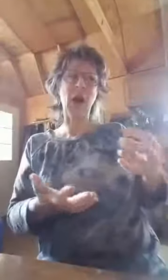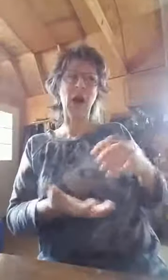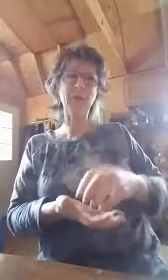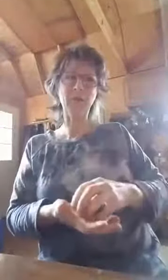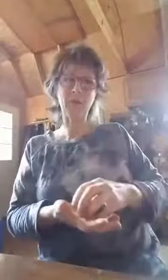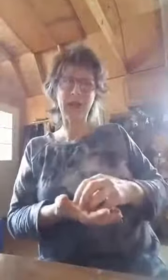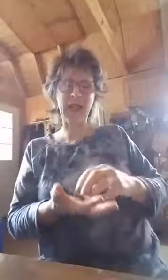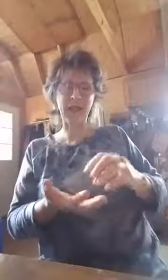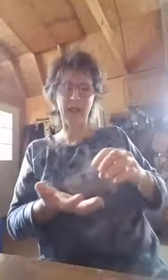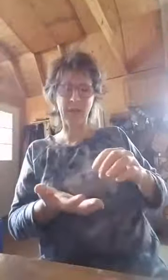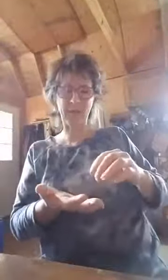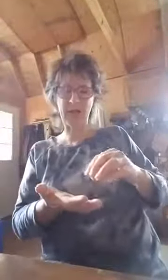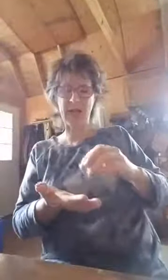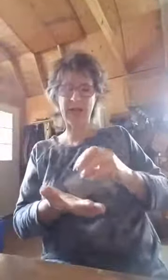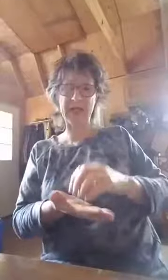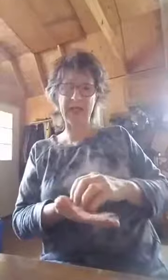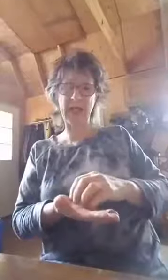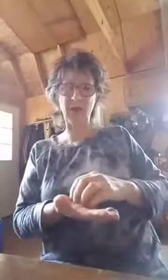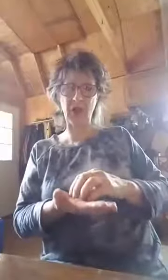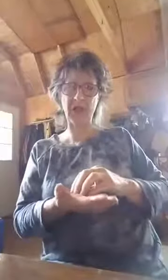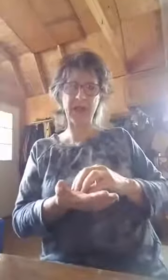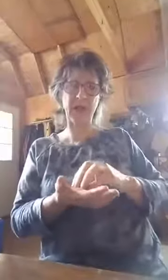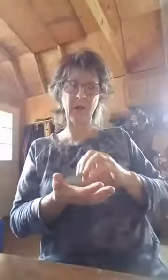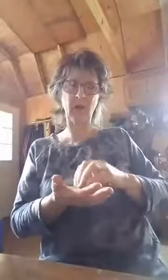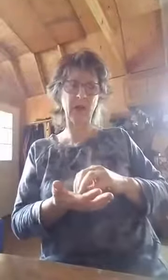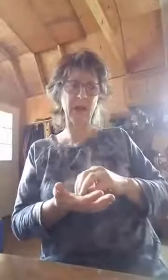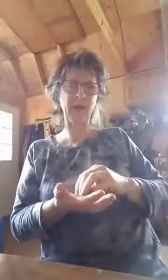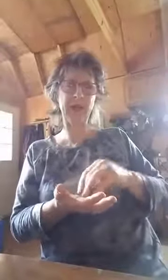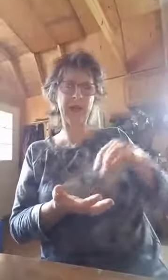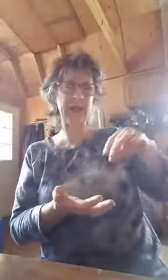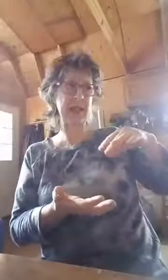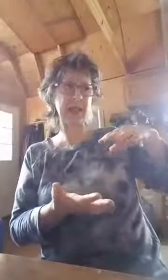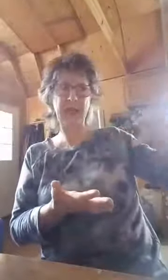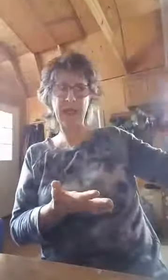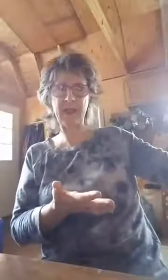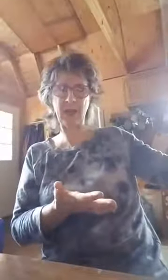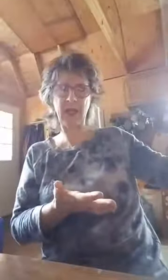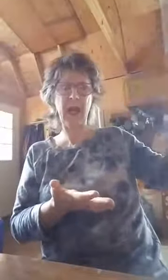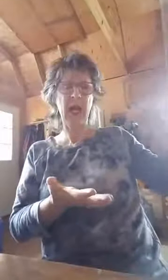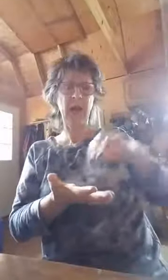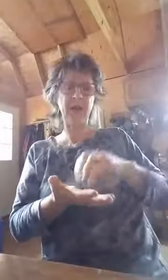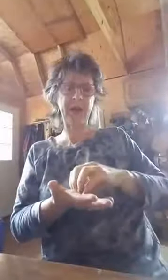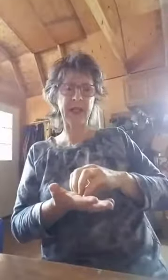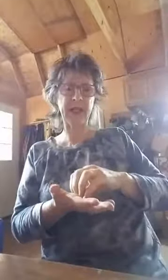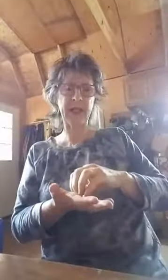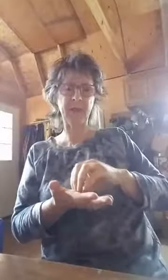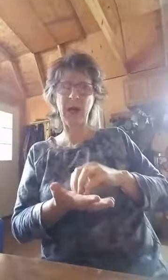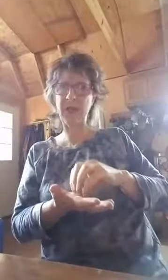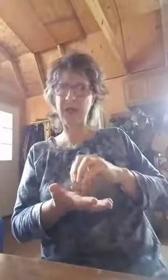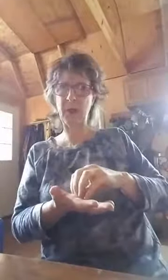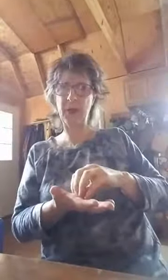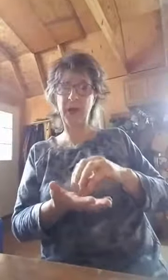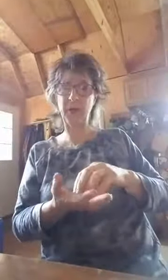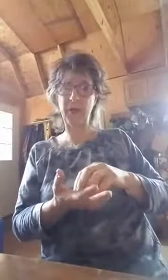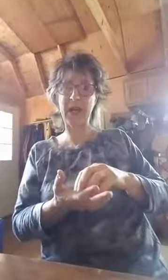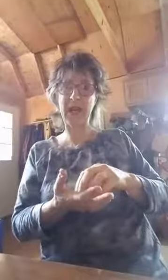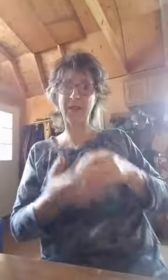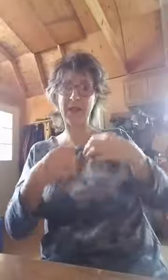I'm saying that that DNA of Jesus that recorded everything he did in history, everything he, his body and his blood paid for me, have is